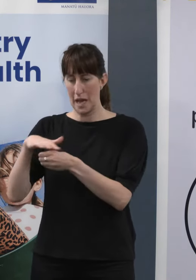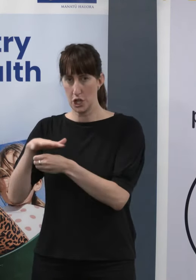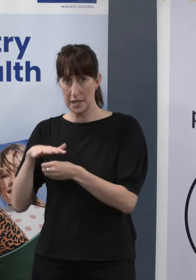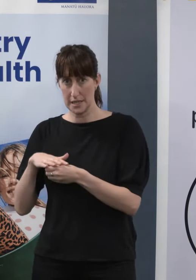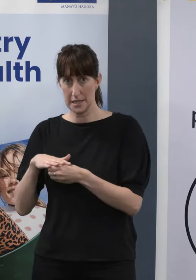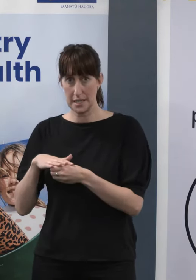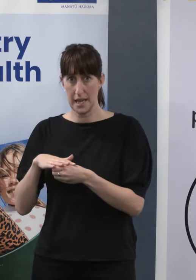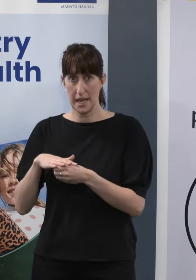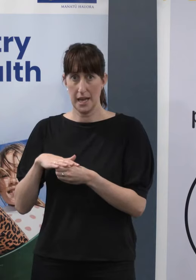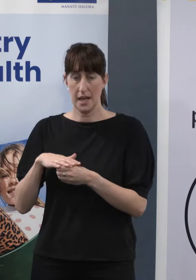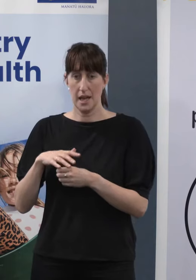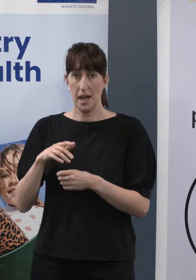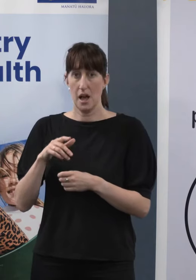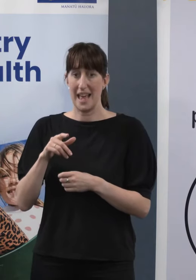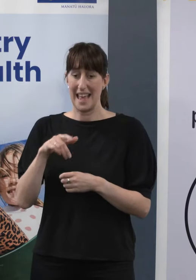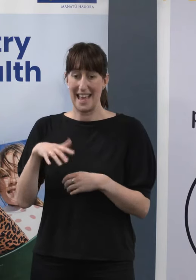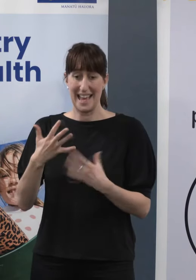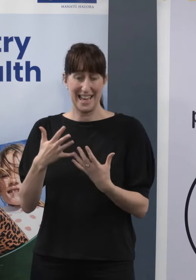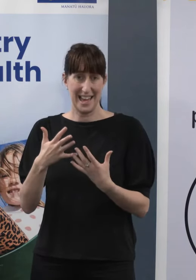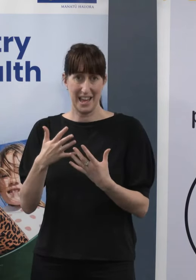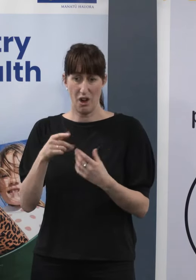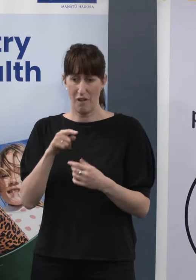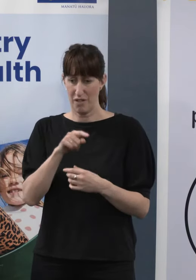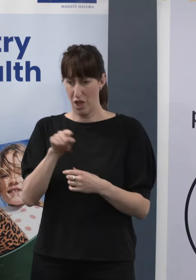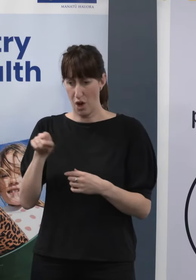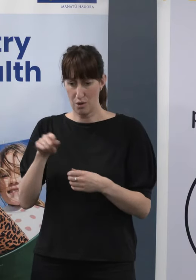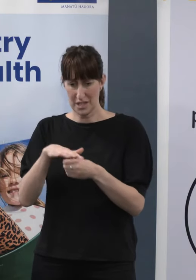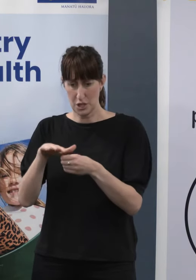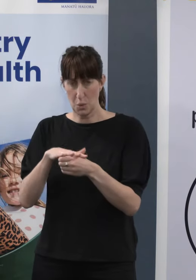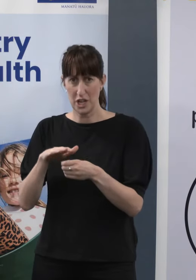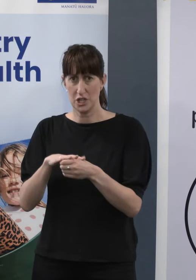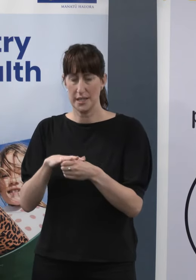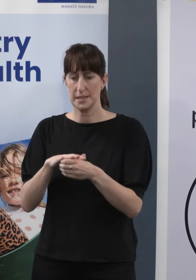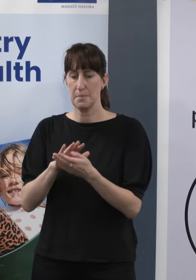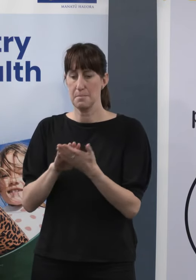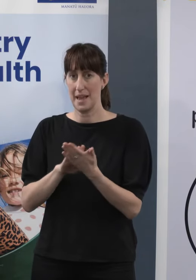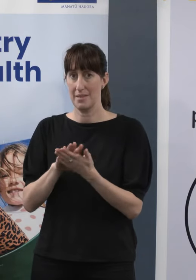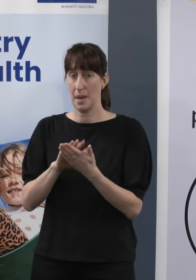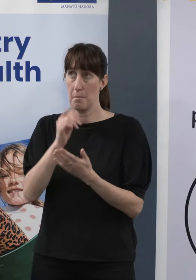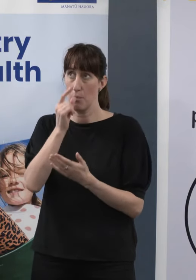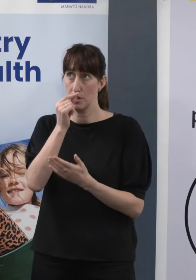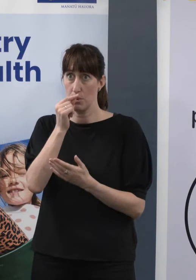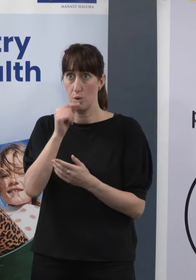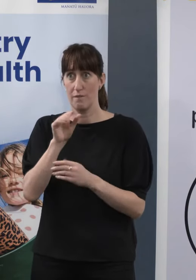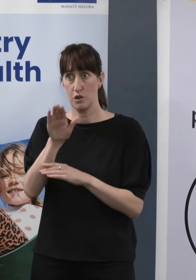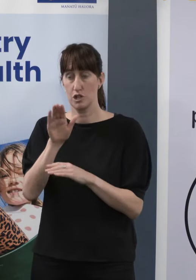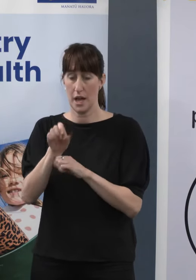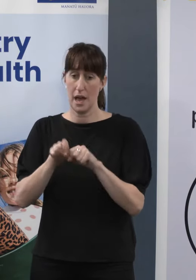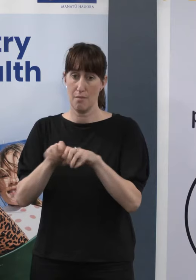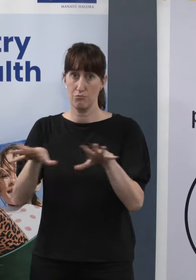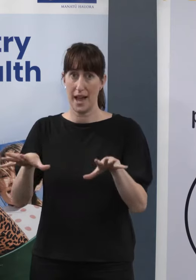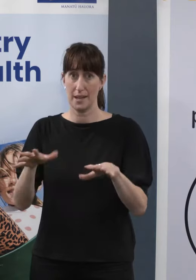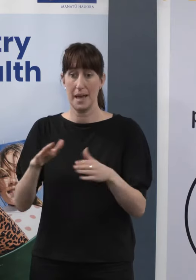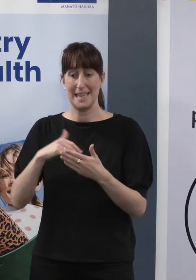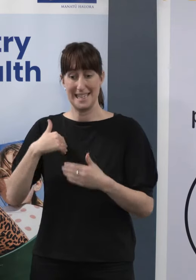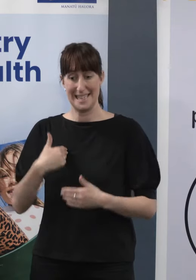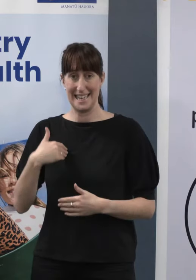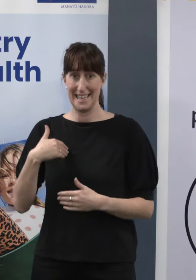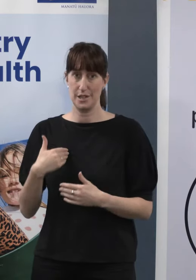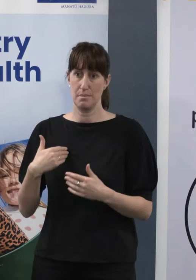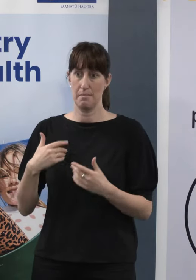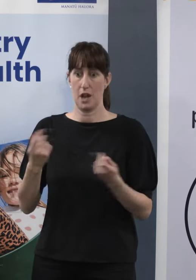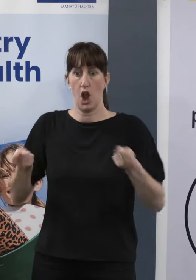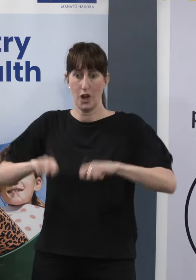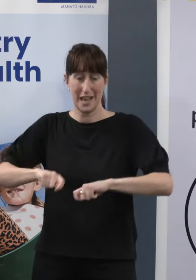Zealand have to go back to, you know, very strict COVID measures, lockdowns? Yeah. I think those are the sort of responses that we've